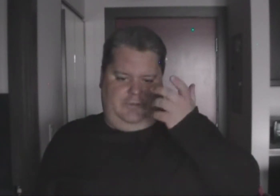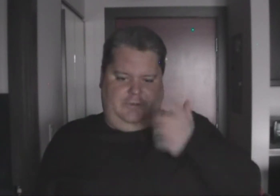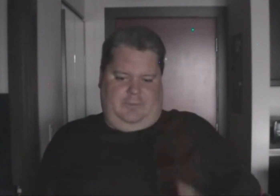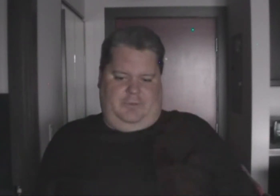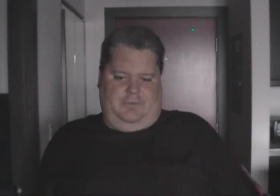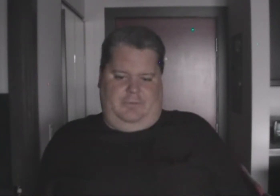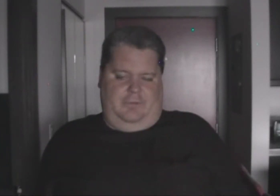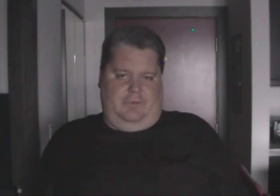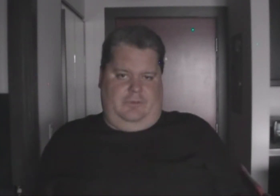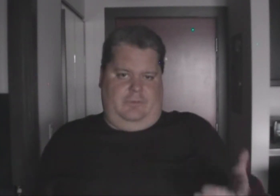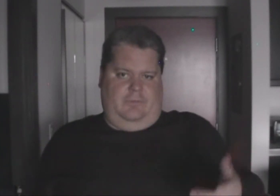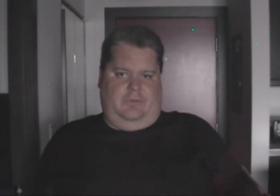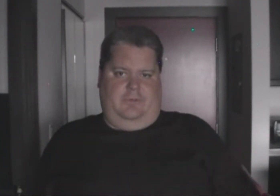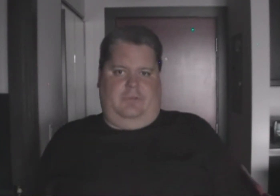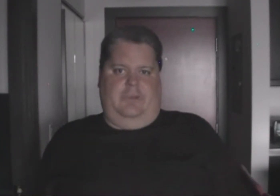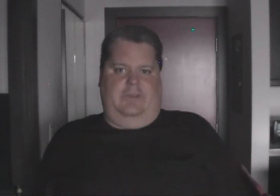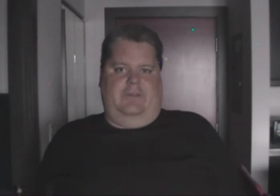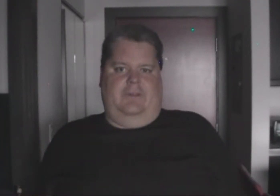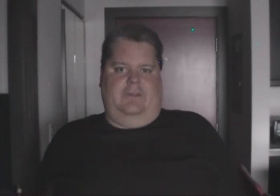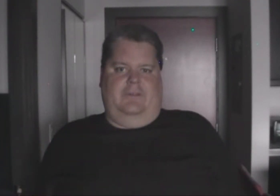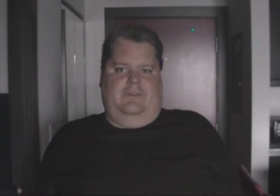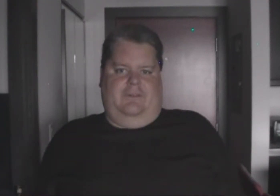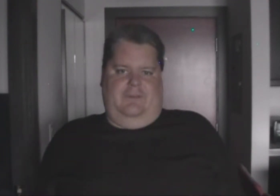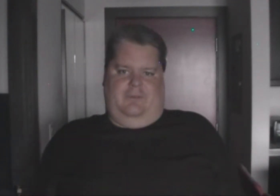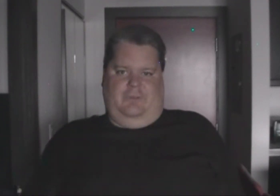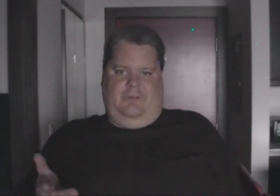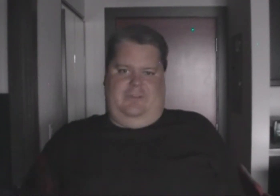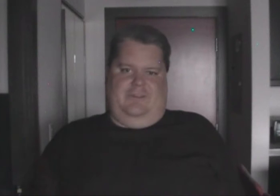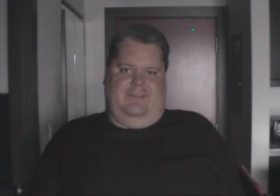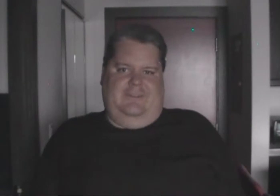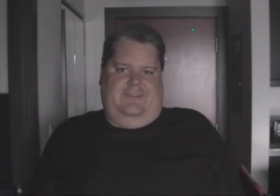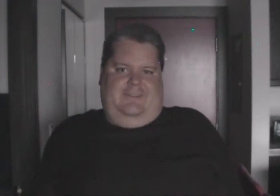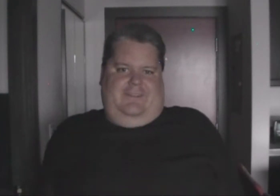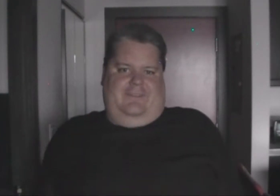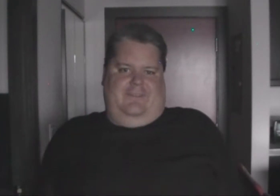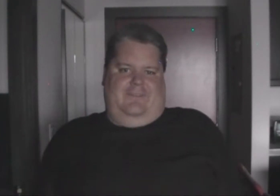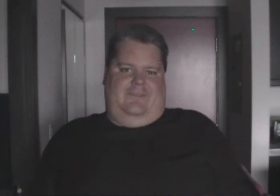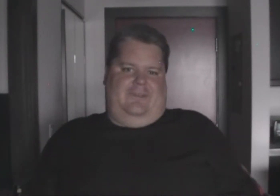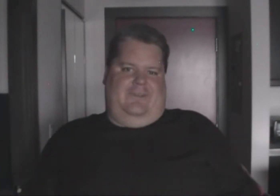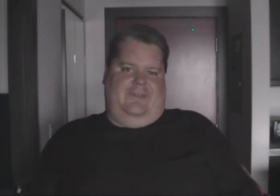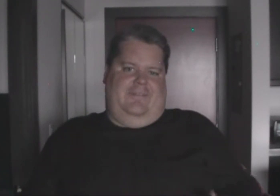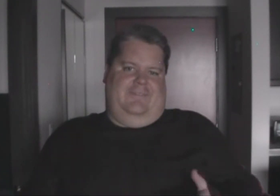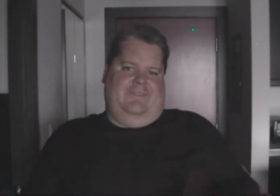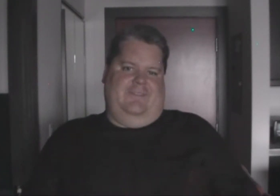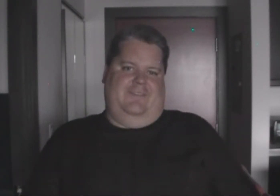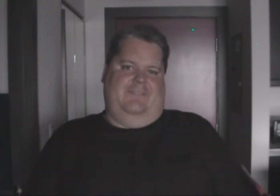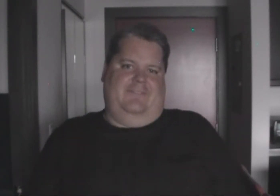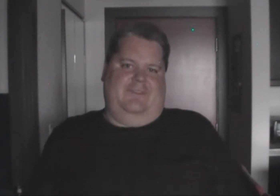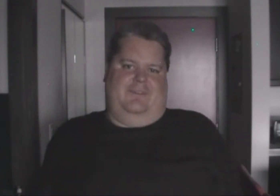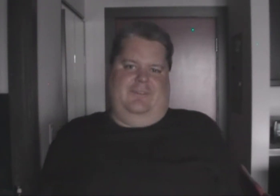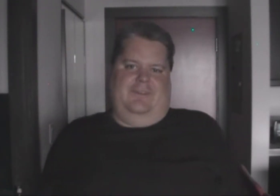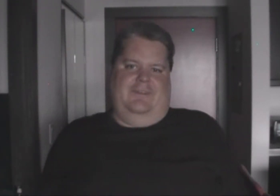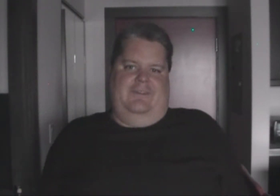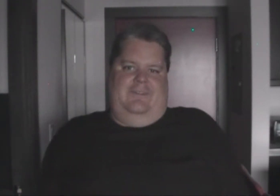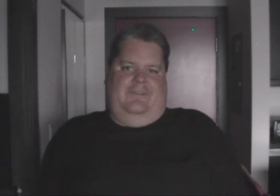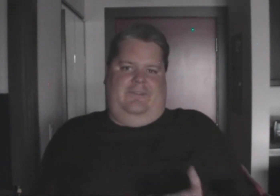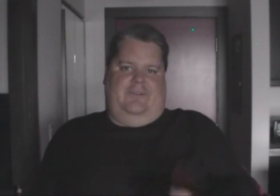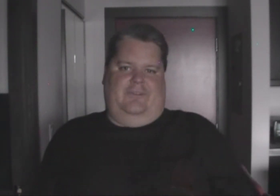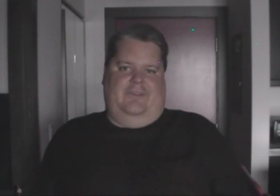stunned about, oh, this is, what's this green guy, and it was Luigi, so, red and green, I mean, definitely, Red is a fair